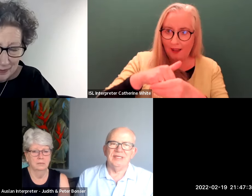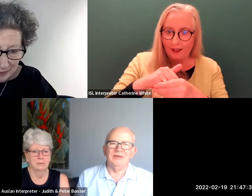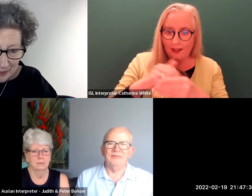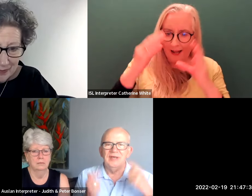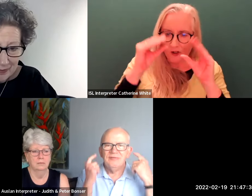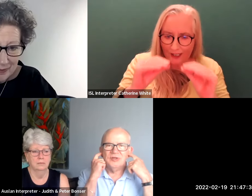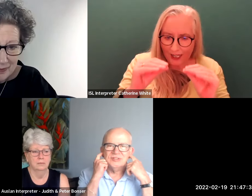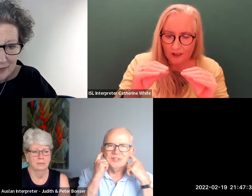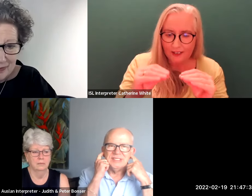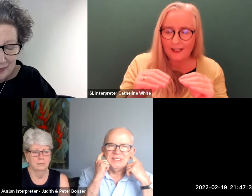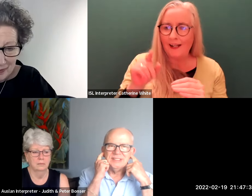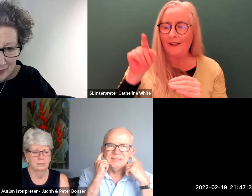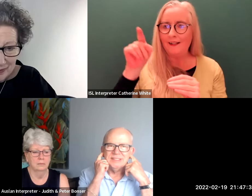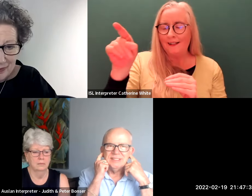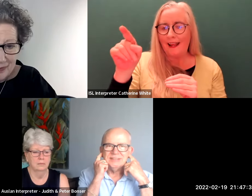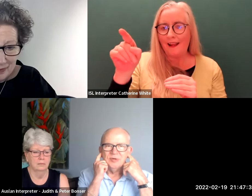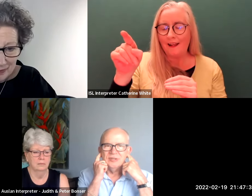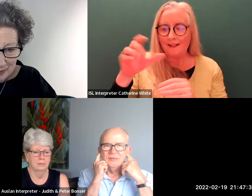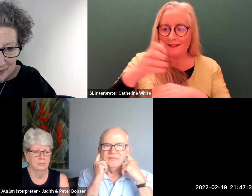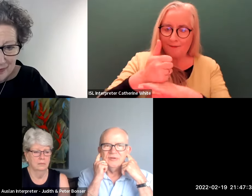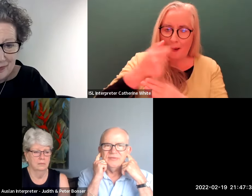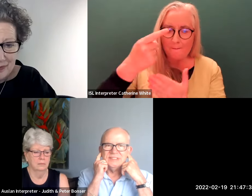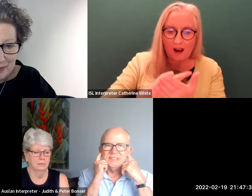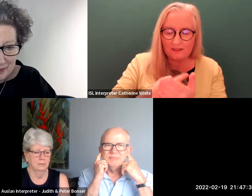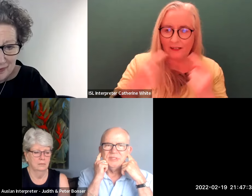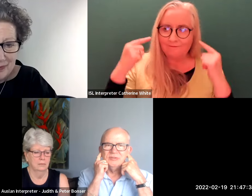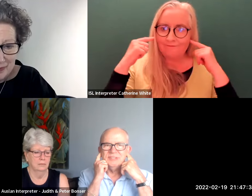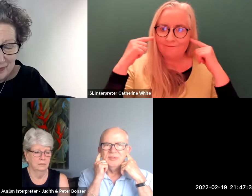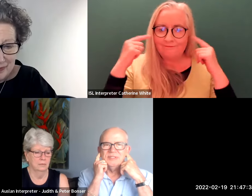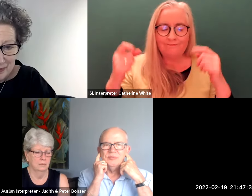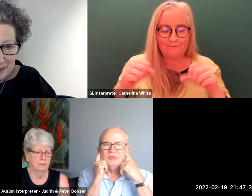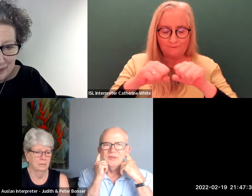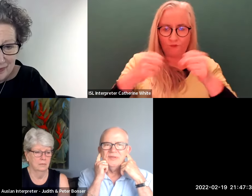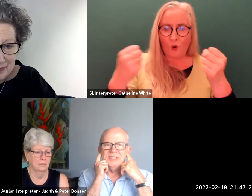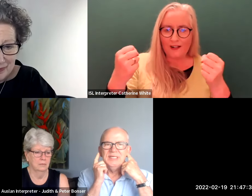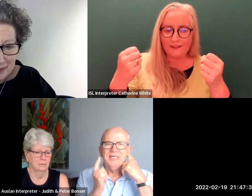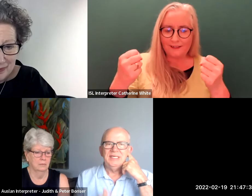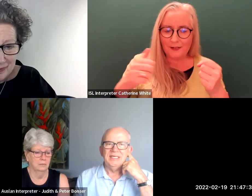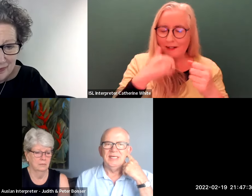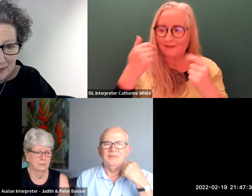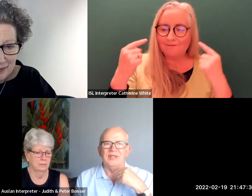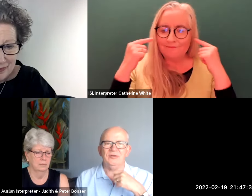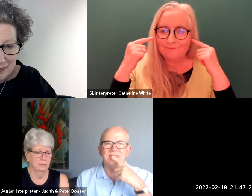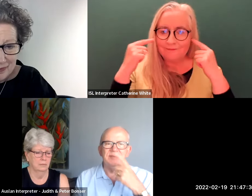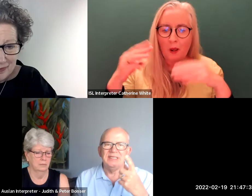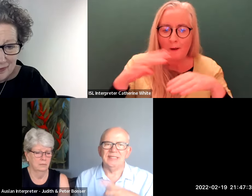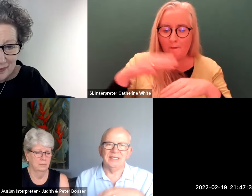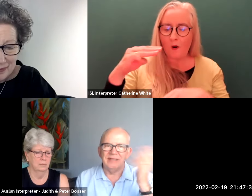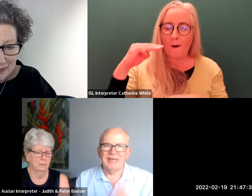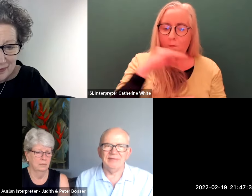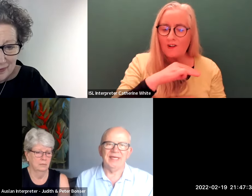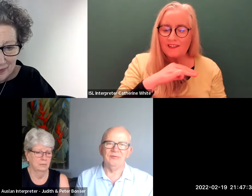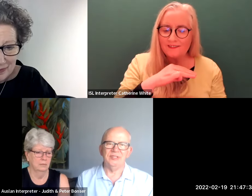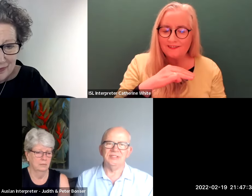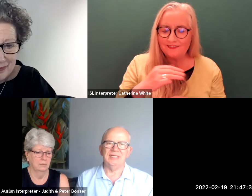whole thing of focus on the ears the ears are broken we've got to fix this because the most important thing if they don't speak then